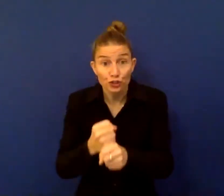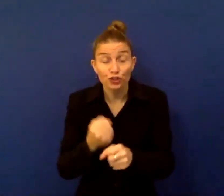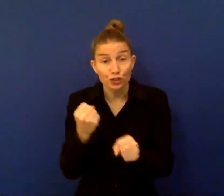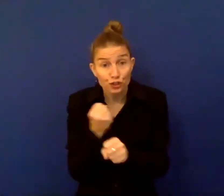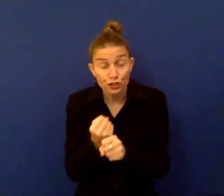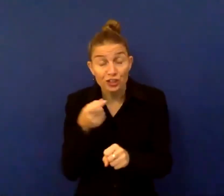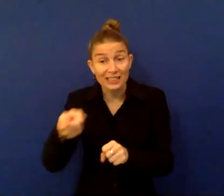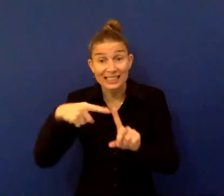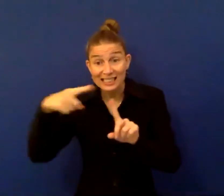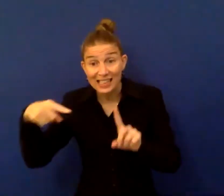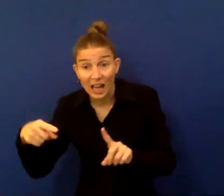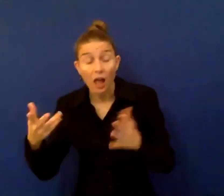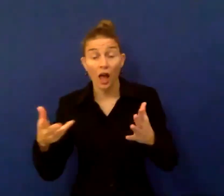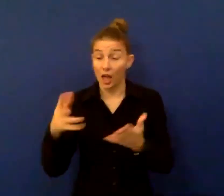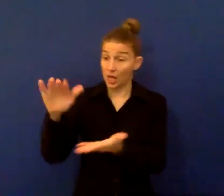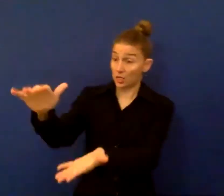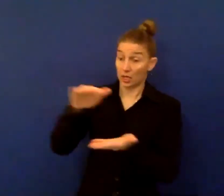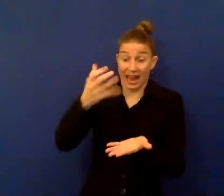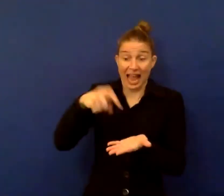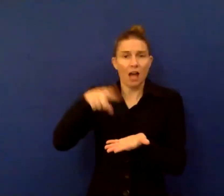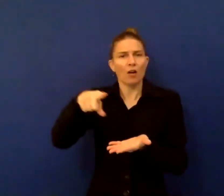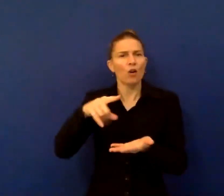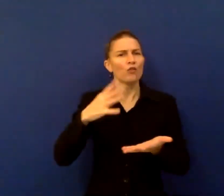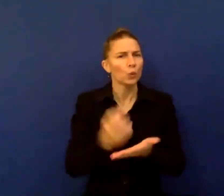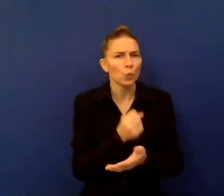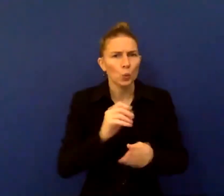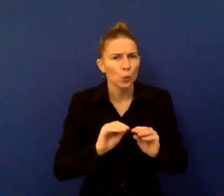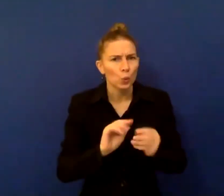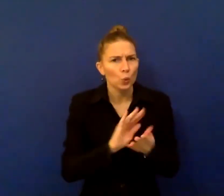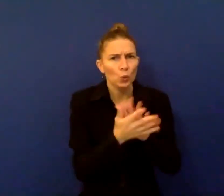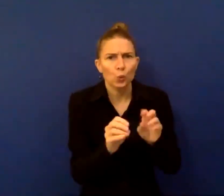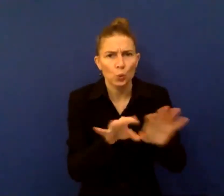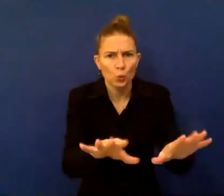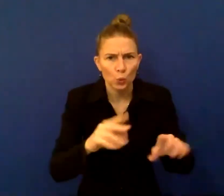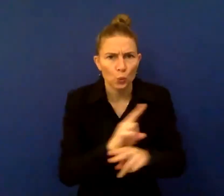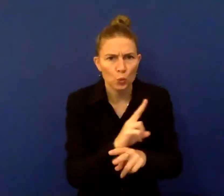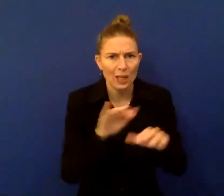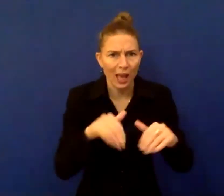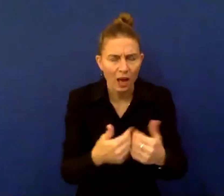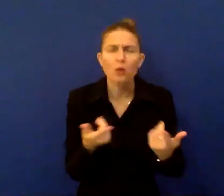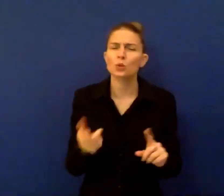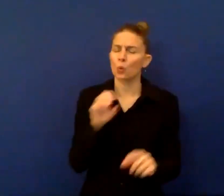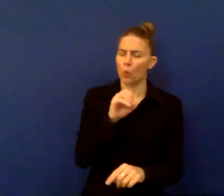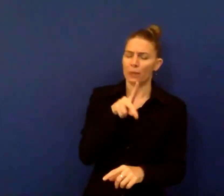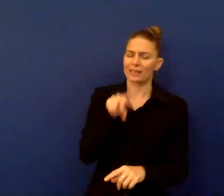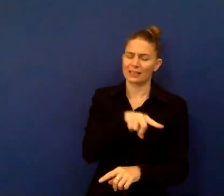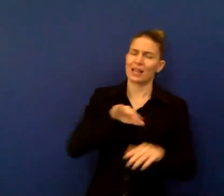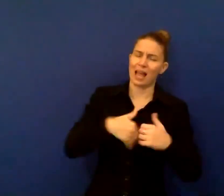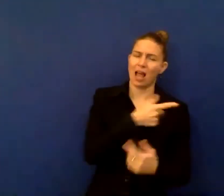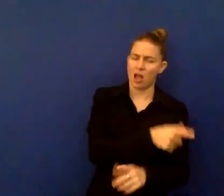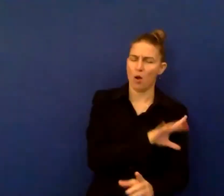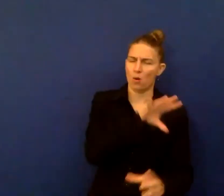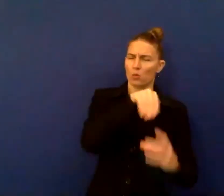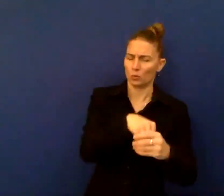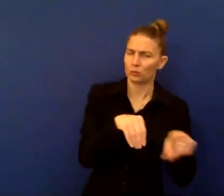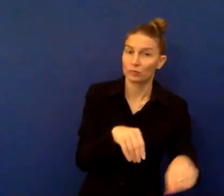driven data can be used and how the OPDs can contribute to this discussion. The second pillar that I think